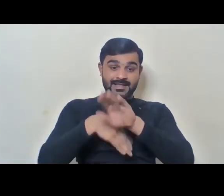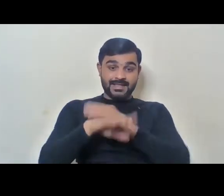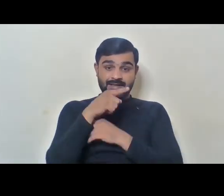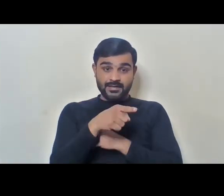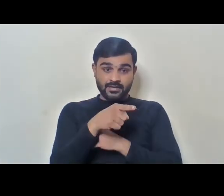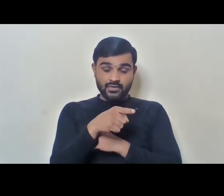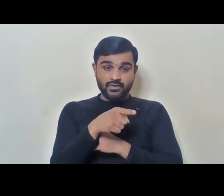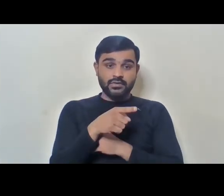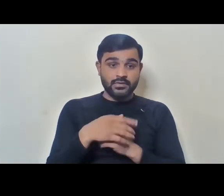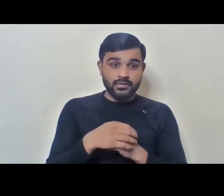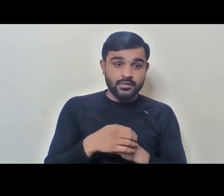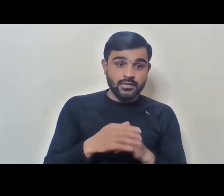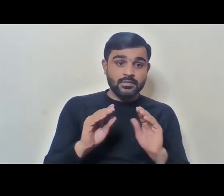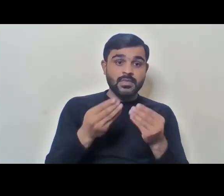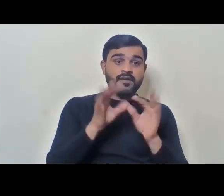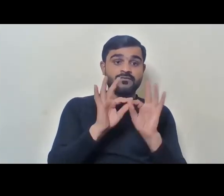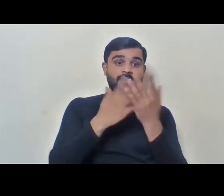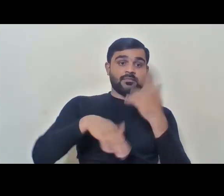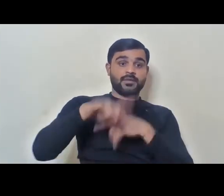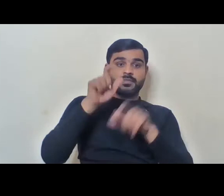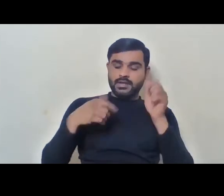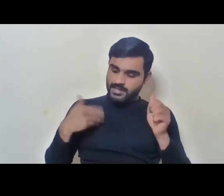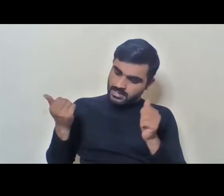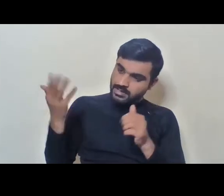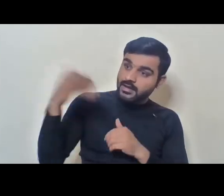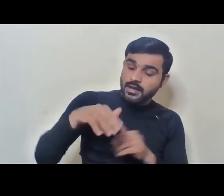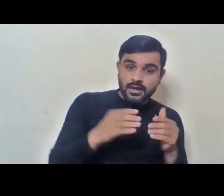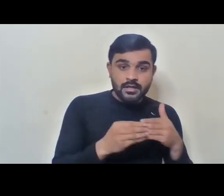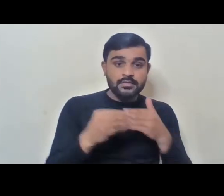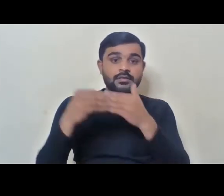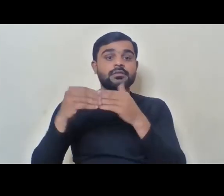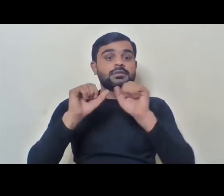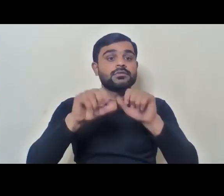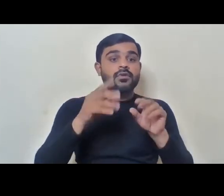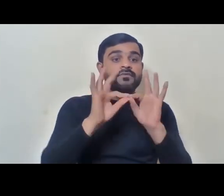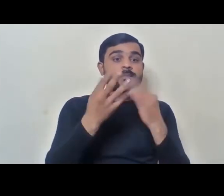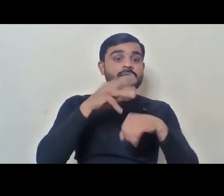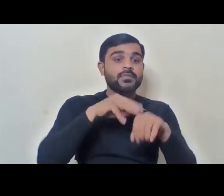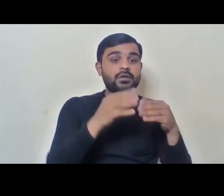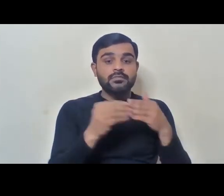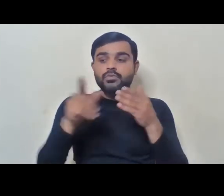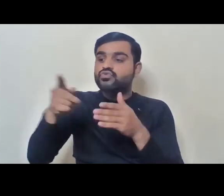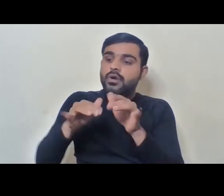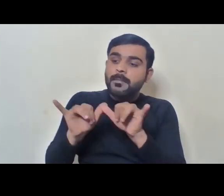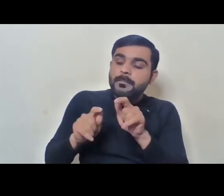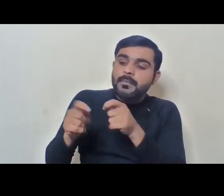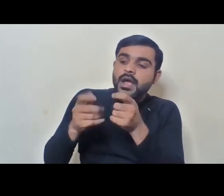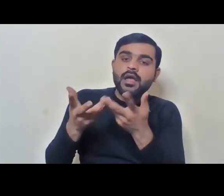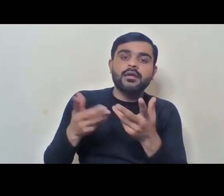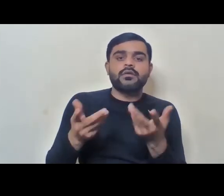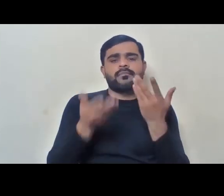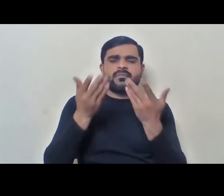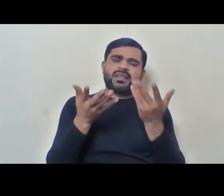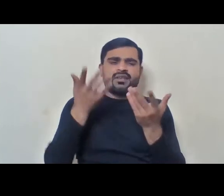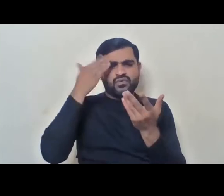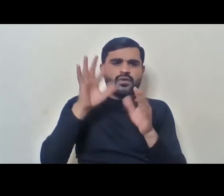how will you, whether your family member can come with you or not, then if they can't come with you, then how will you manage, supposing you have, you know, how do